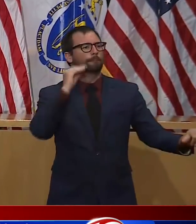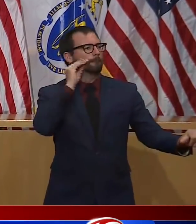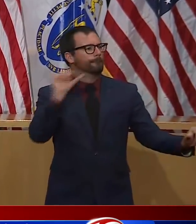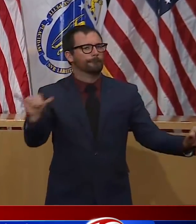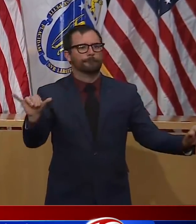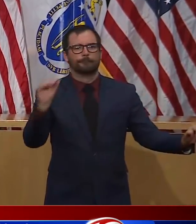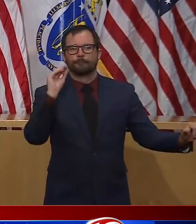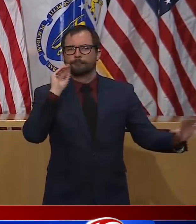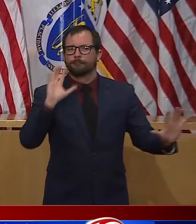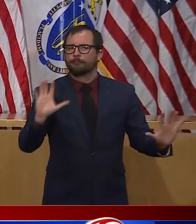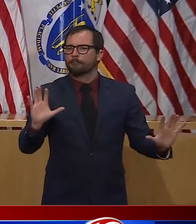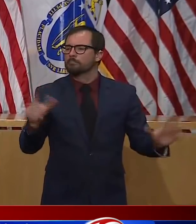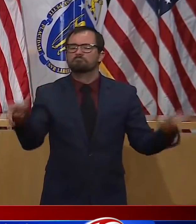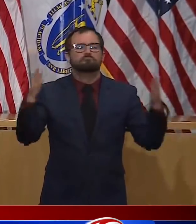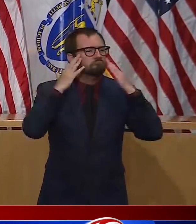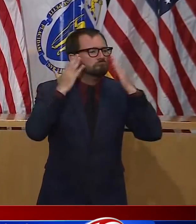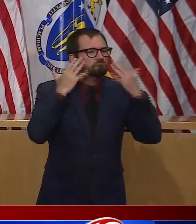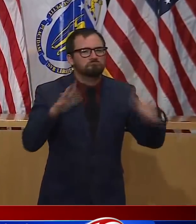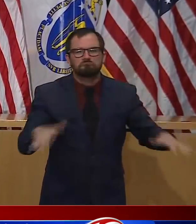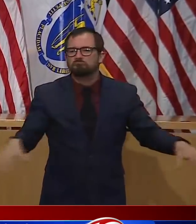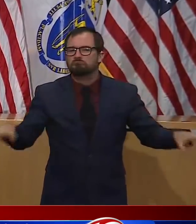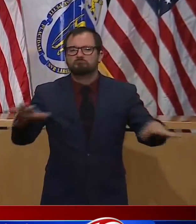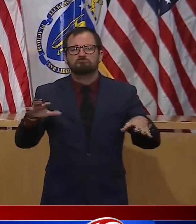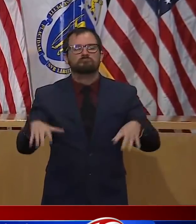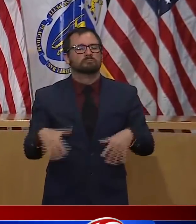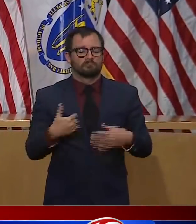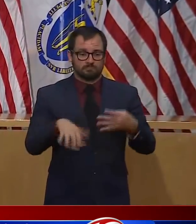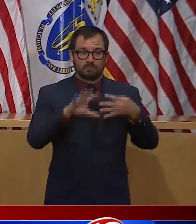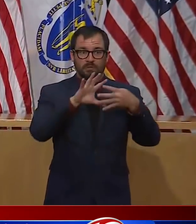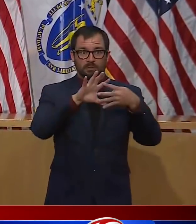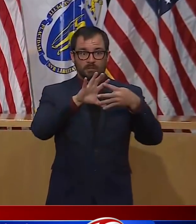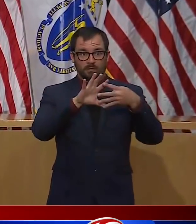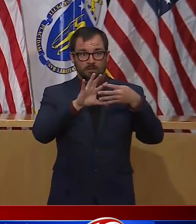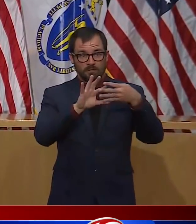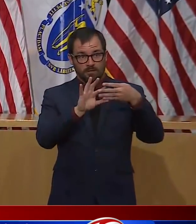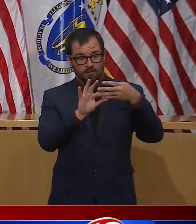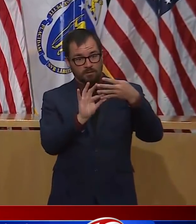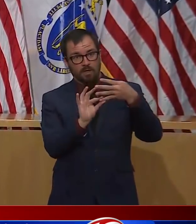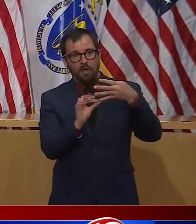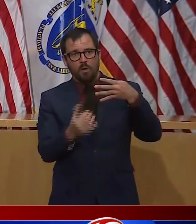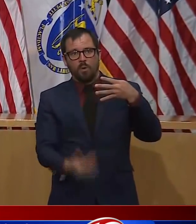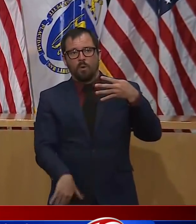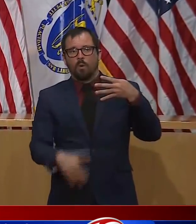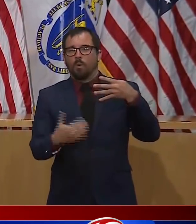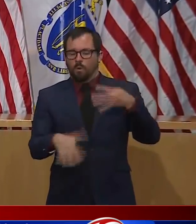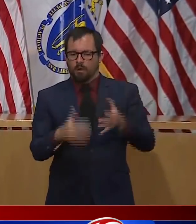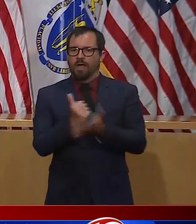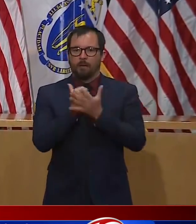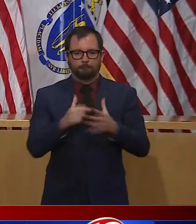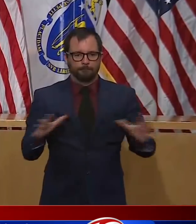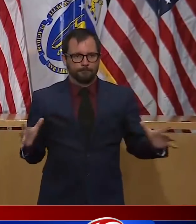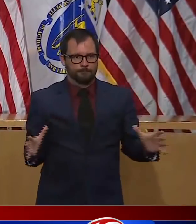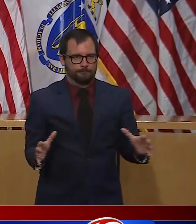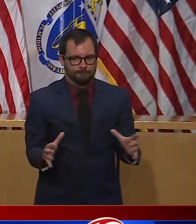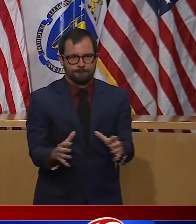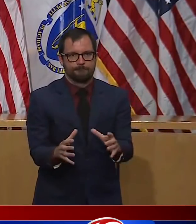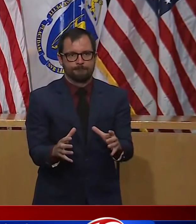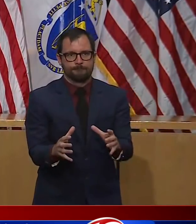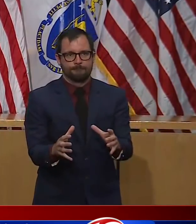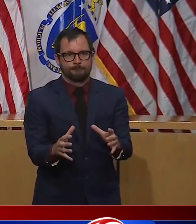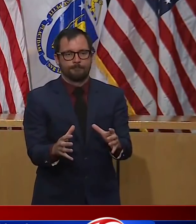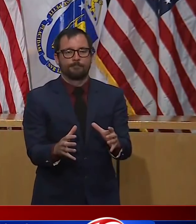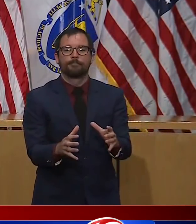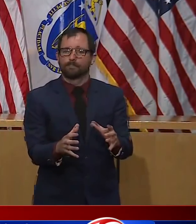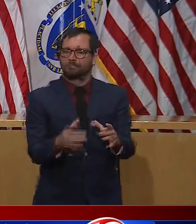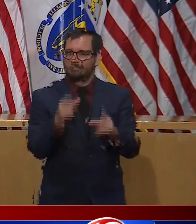highly effective at slowing and killing the virus. We have the scientific research now and makes that much clearer.